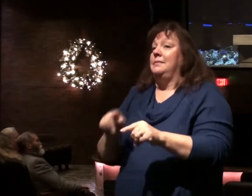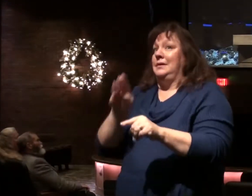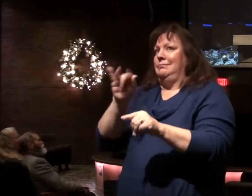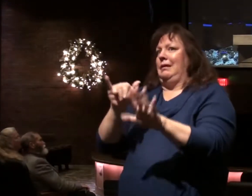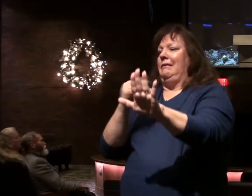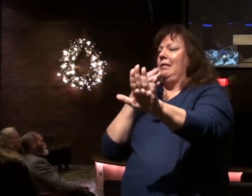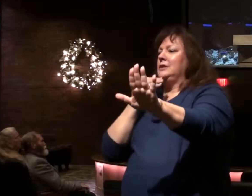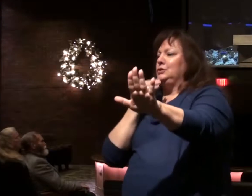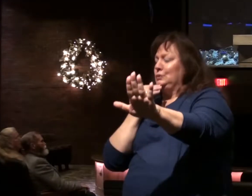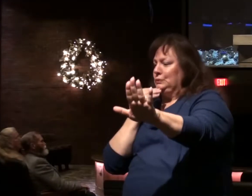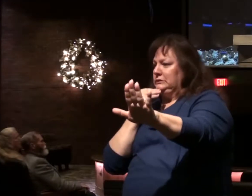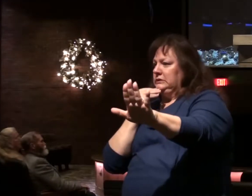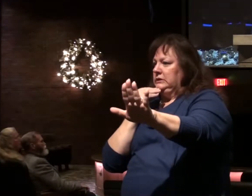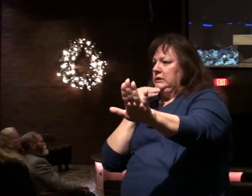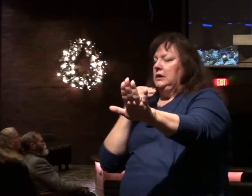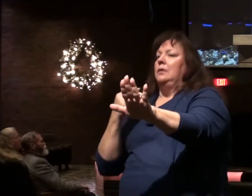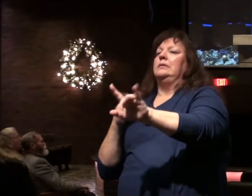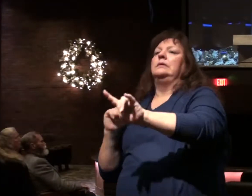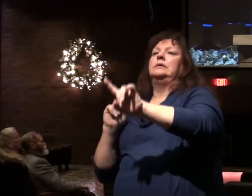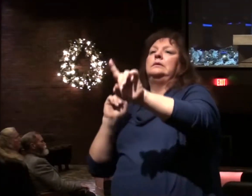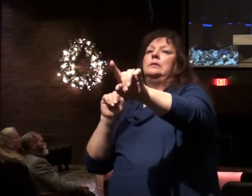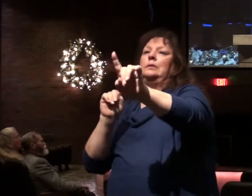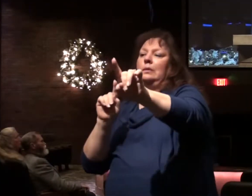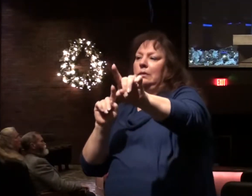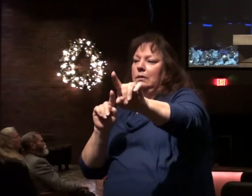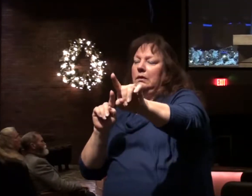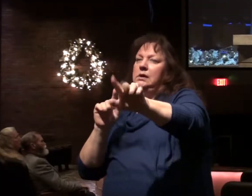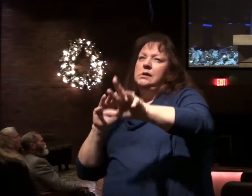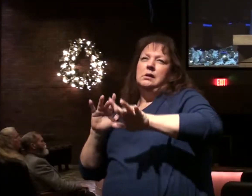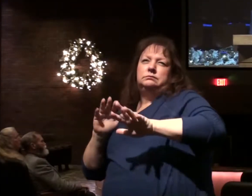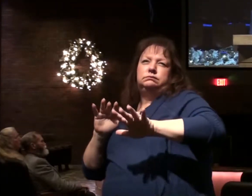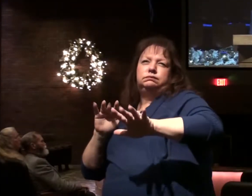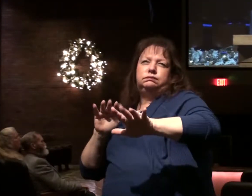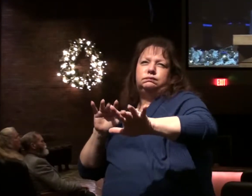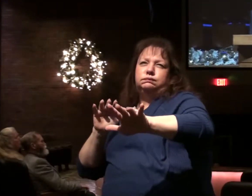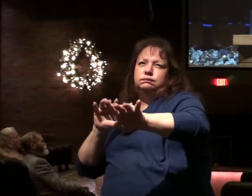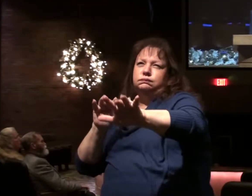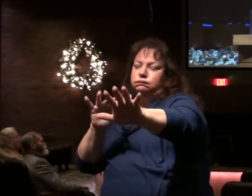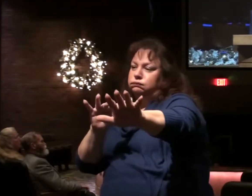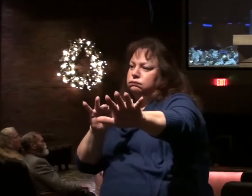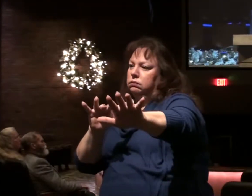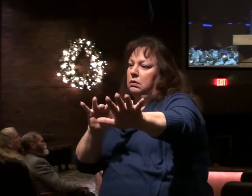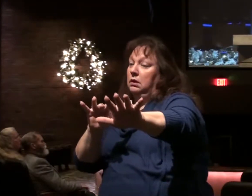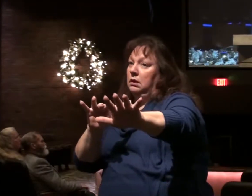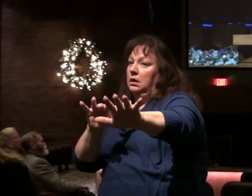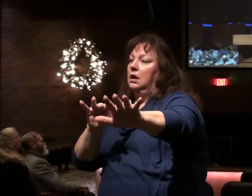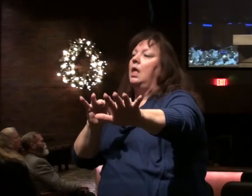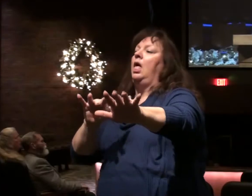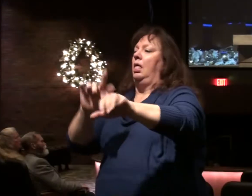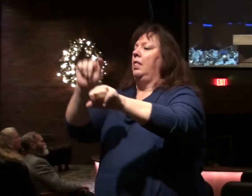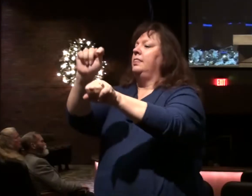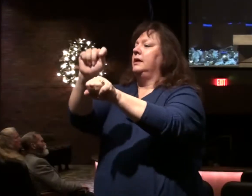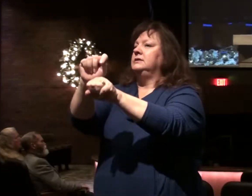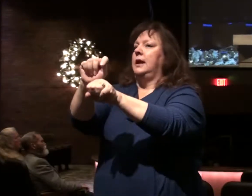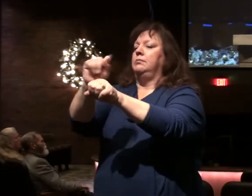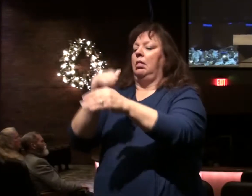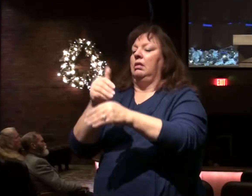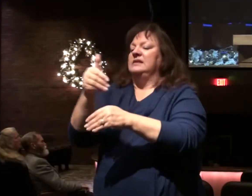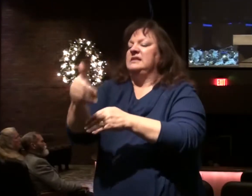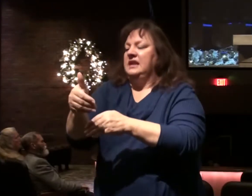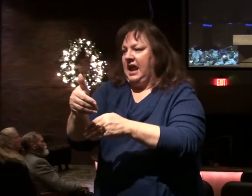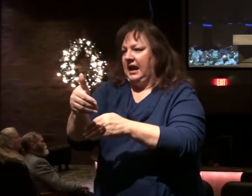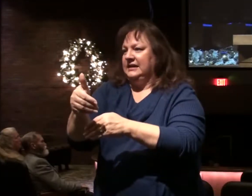We need to begin going up to the Temple Mount in massive numbers. Once we do that, the Temple is the next